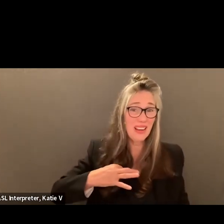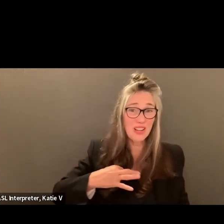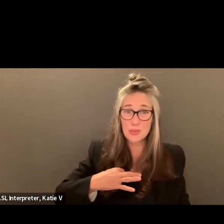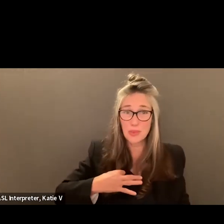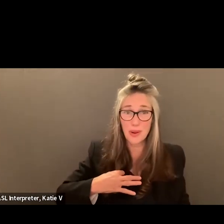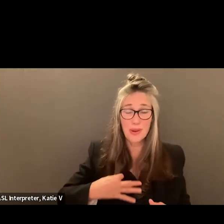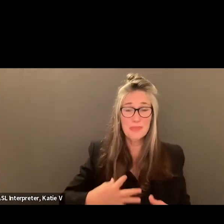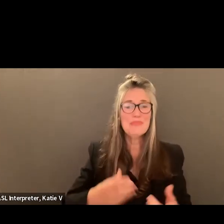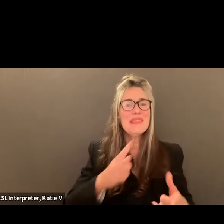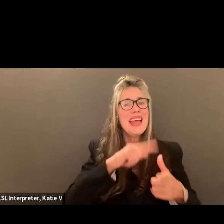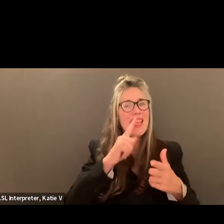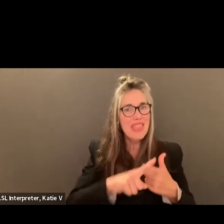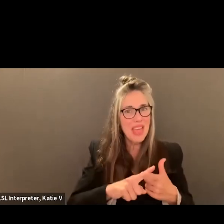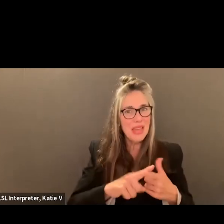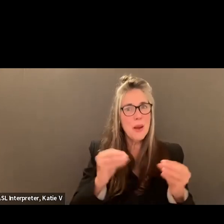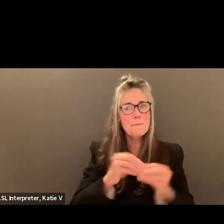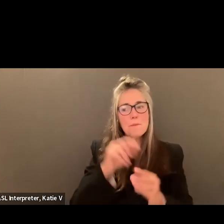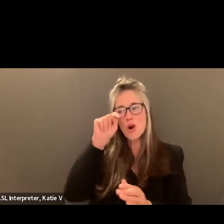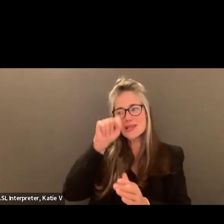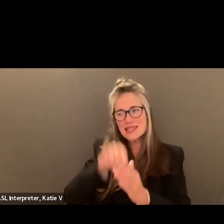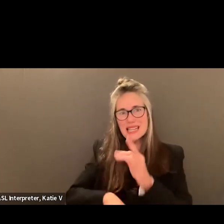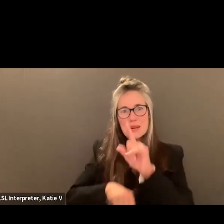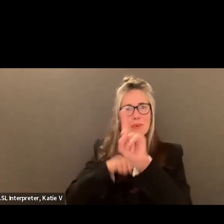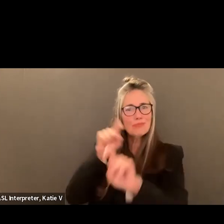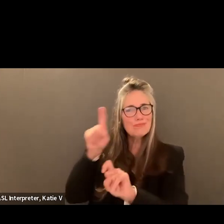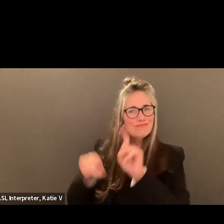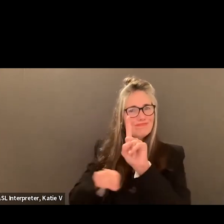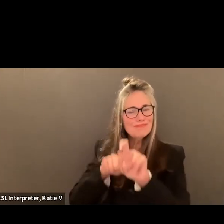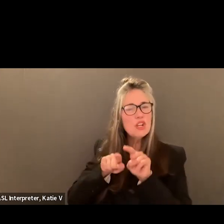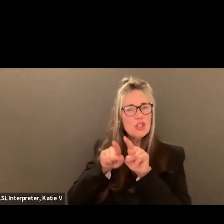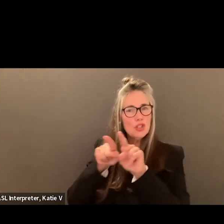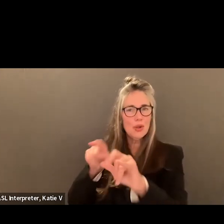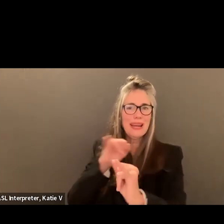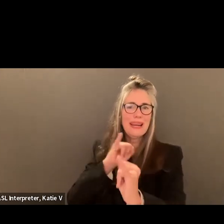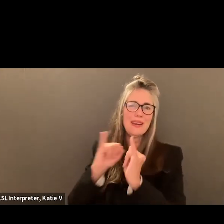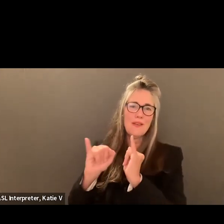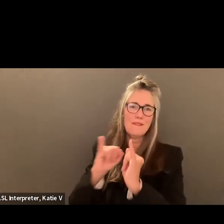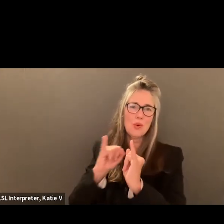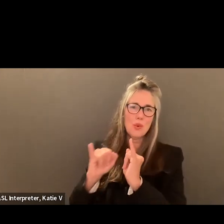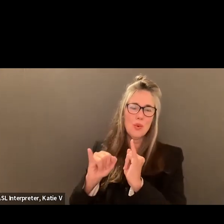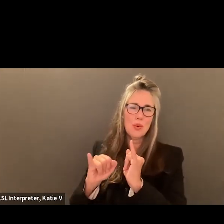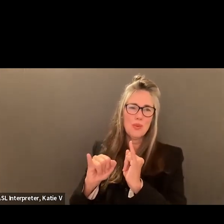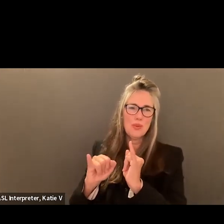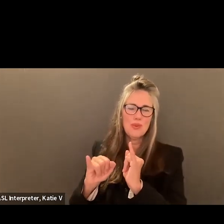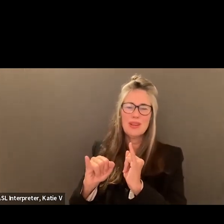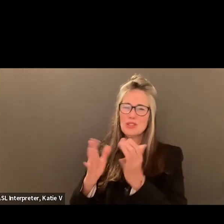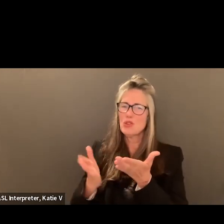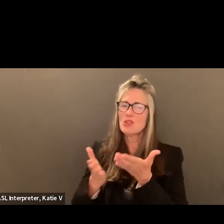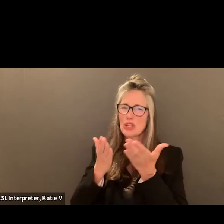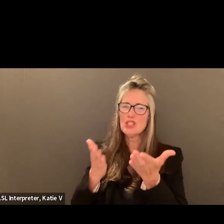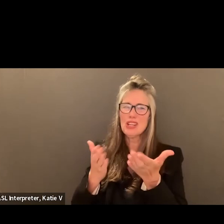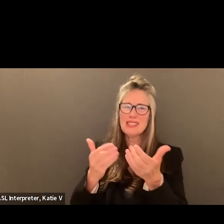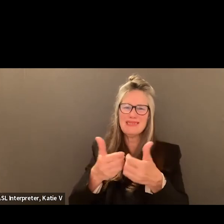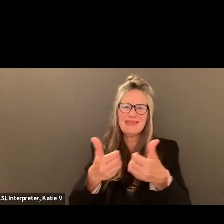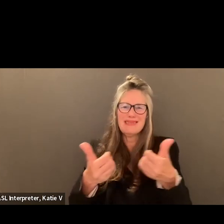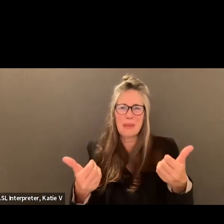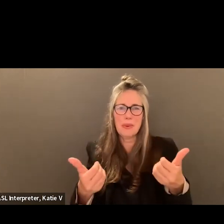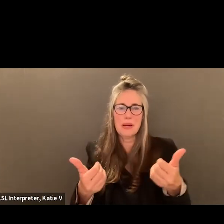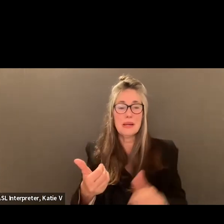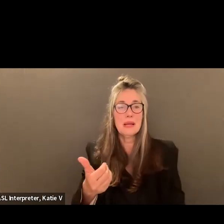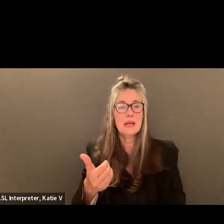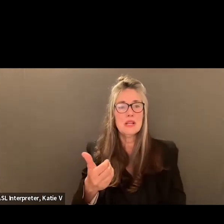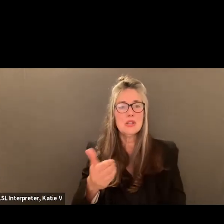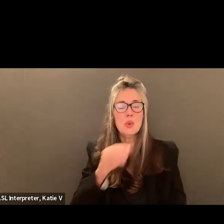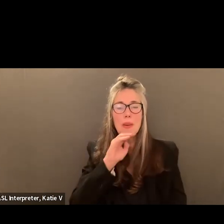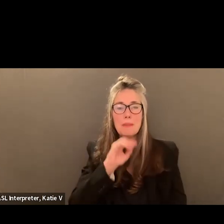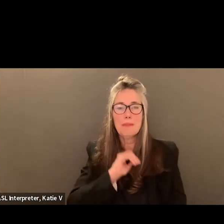And then you can dive deeper with some of these questions in the interview. And maybe to Ms. Alvarez's